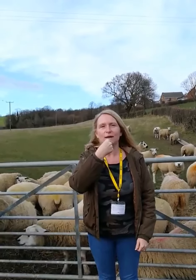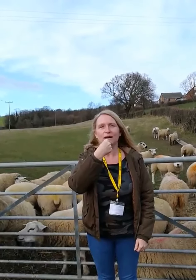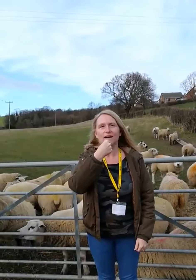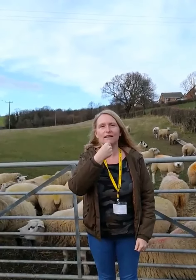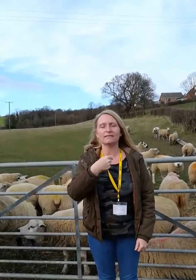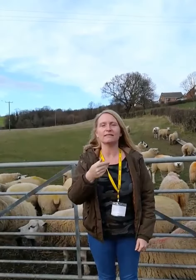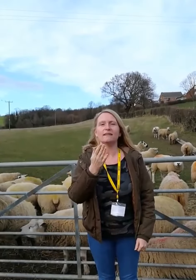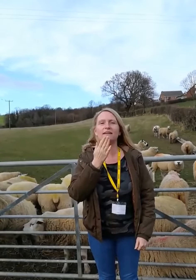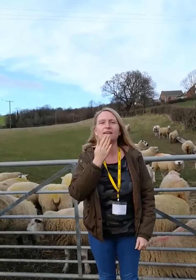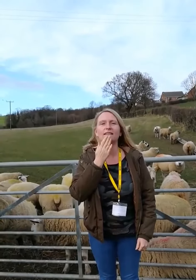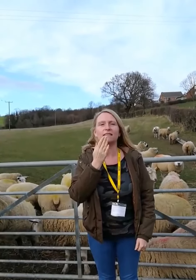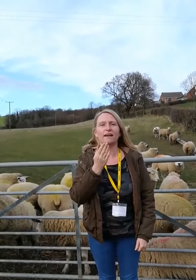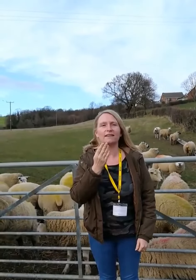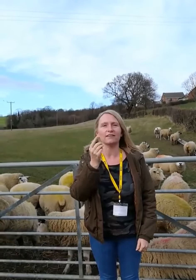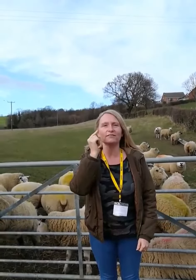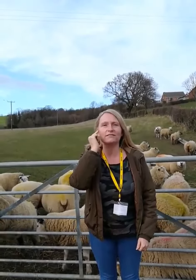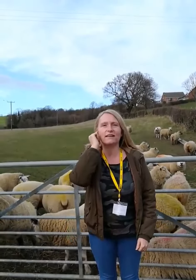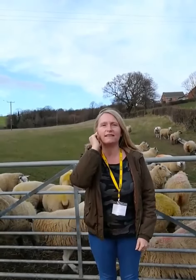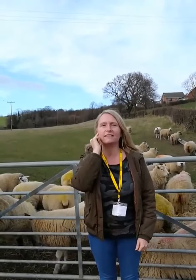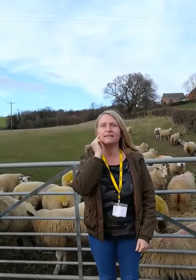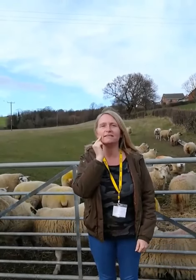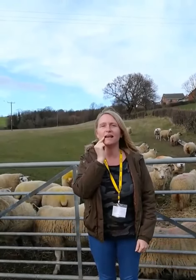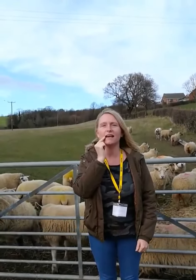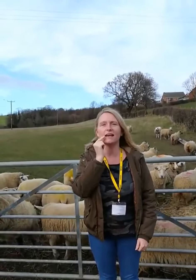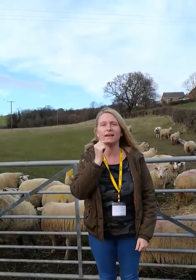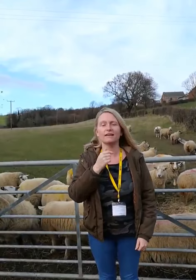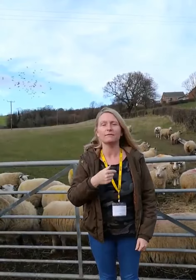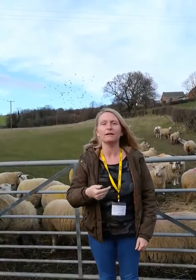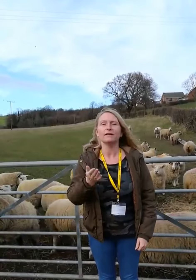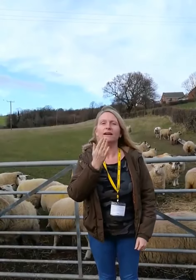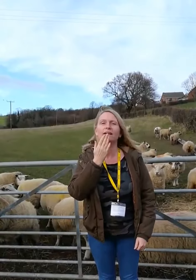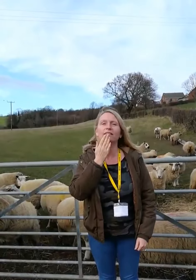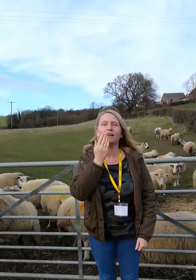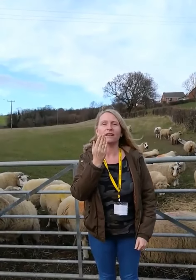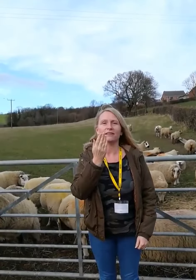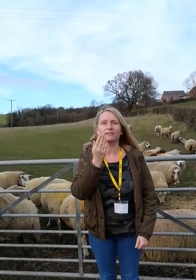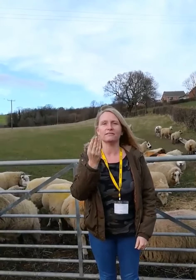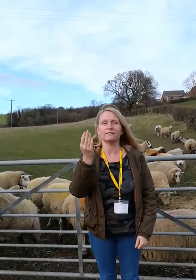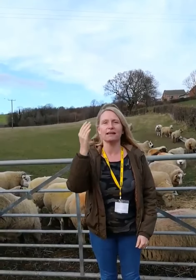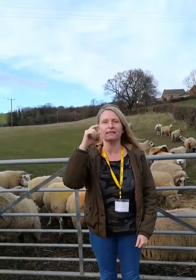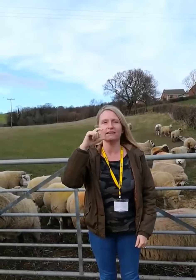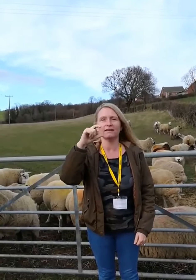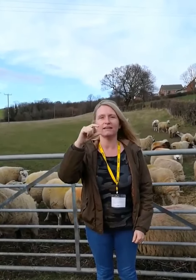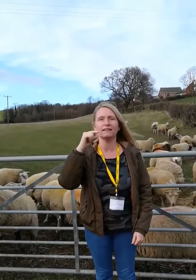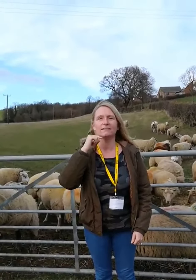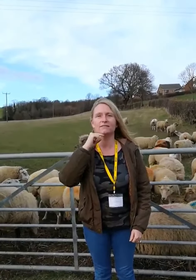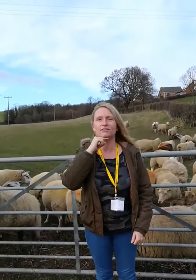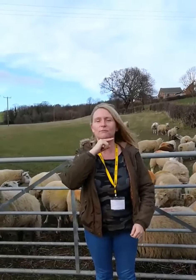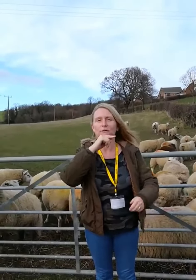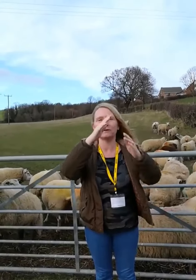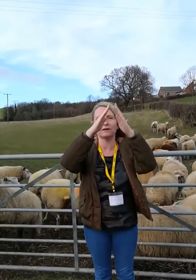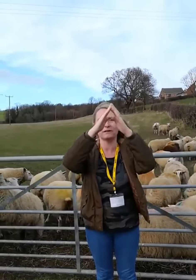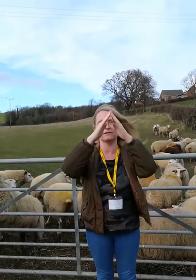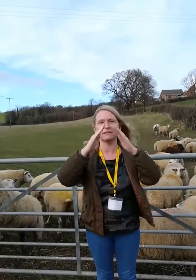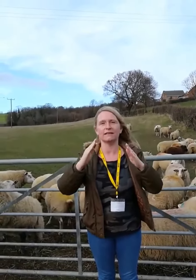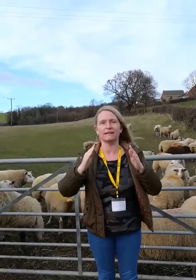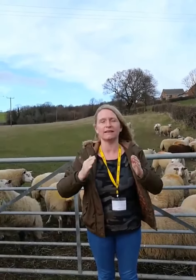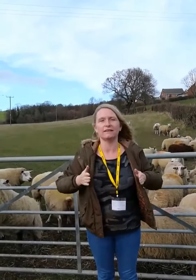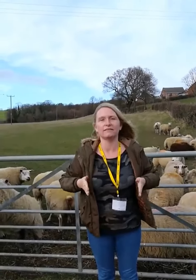master, thank you said the dame. And thank you said the little boy who lives